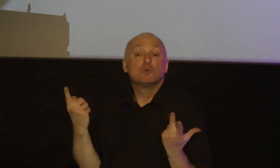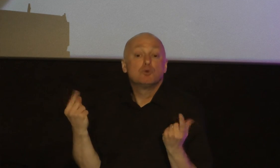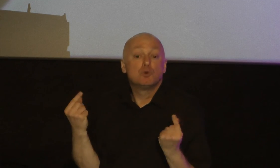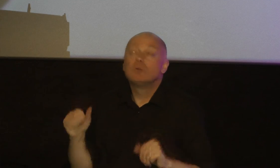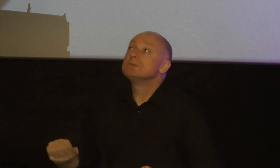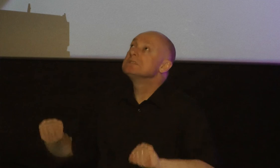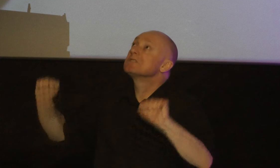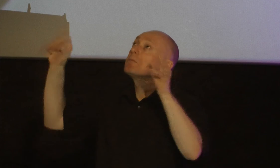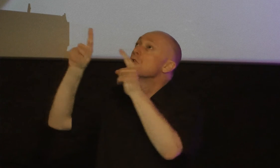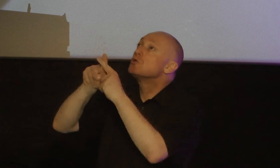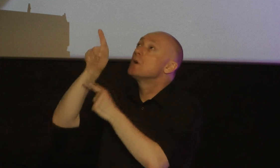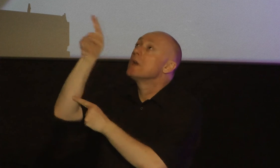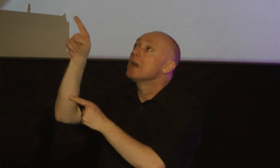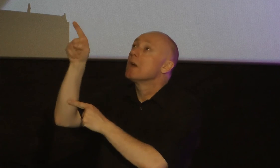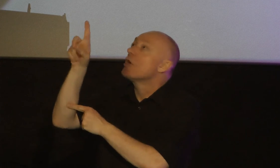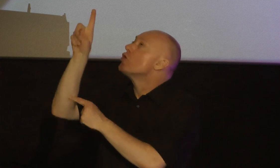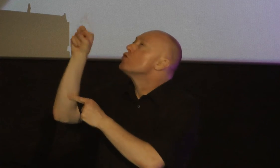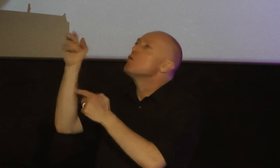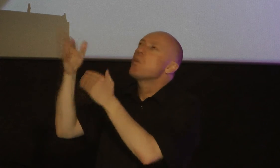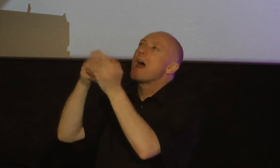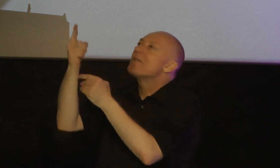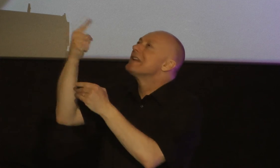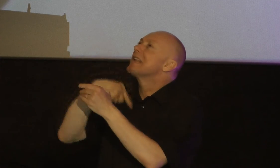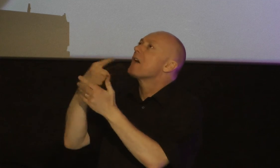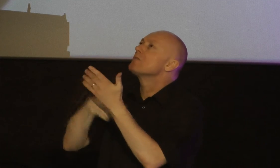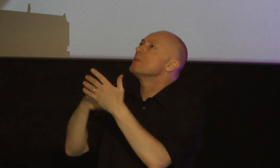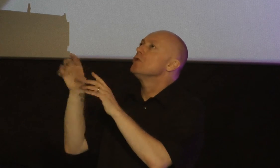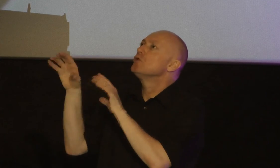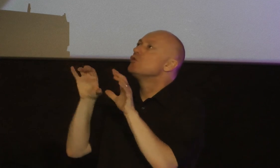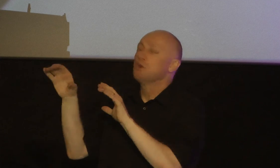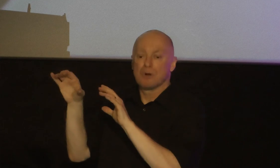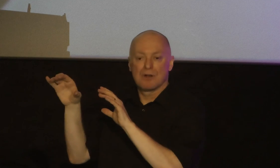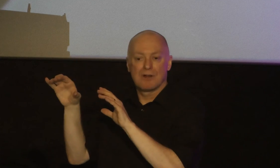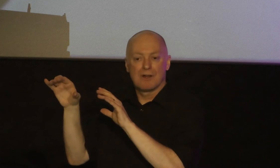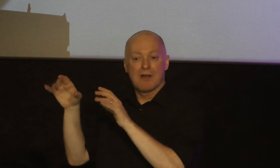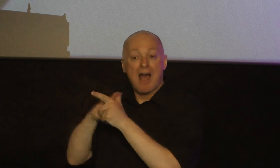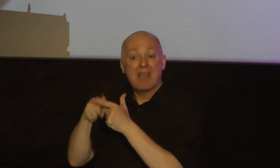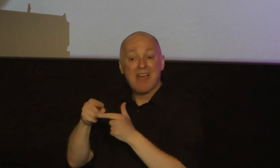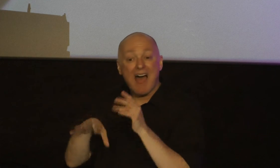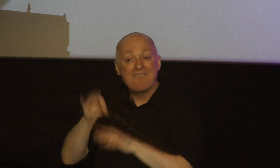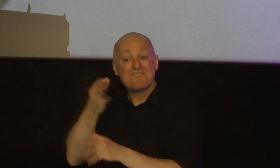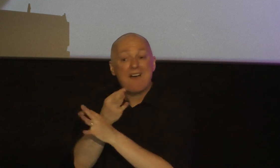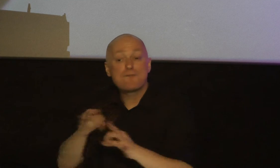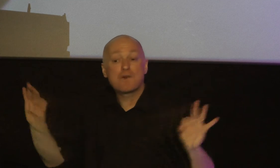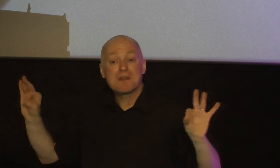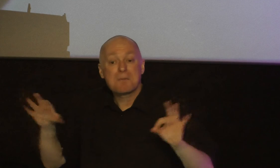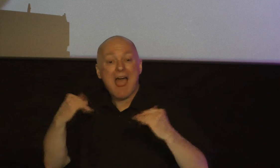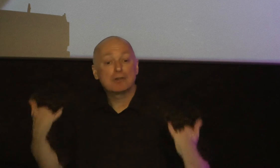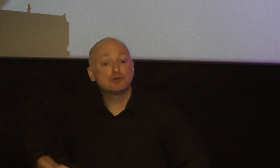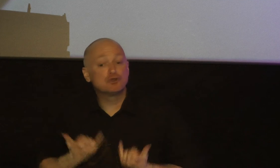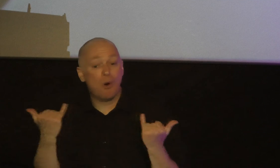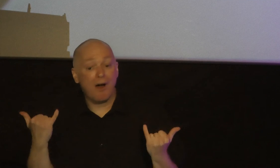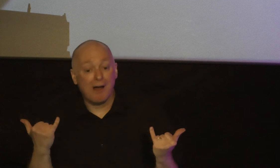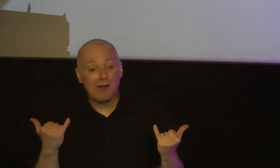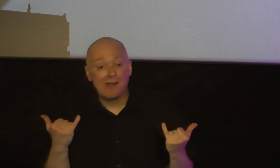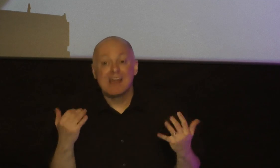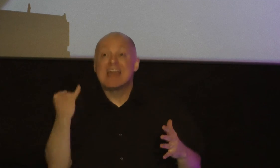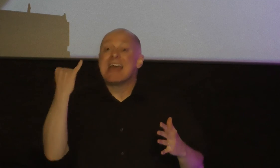him and do what he says and there find freedom and joy because as long as we get